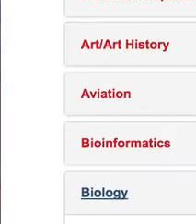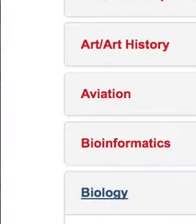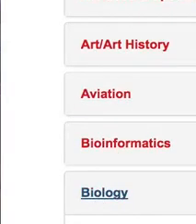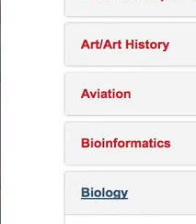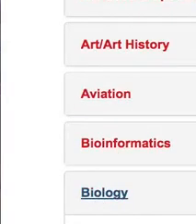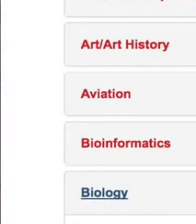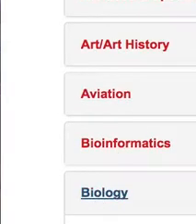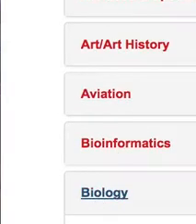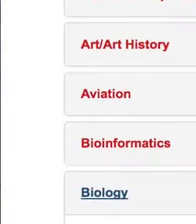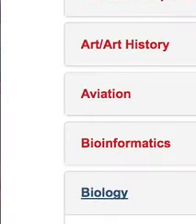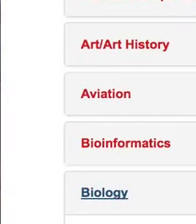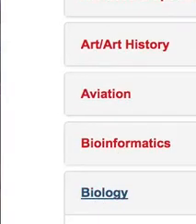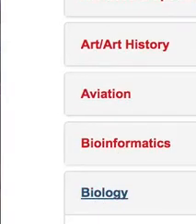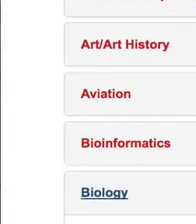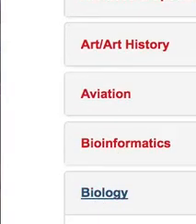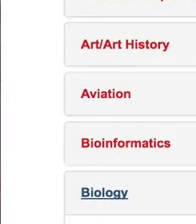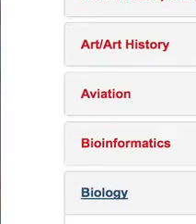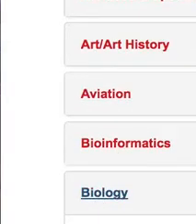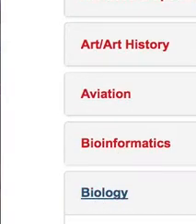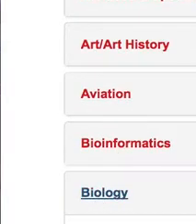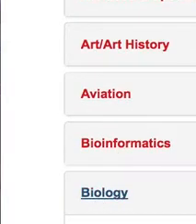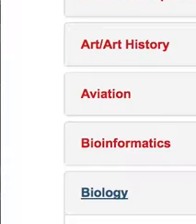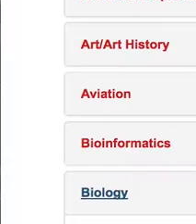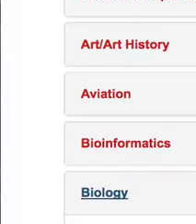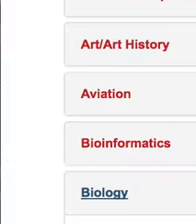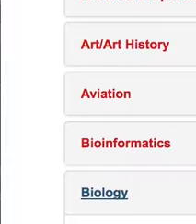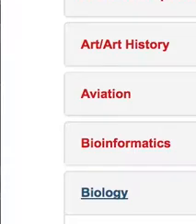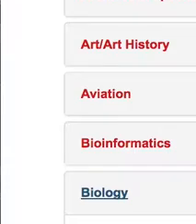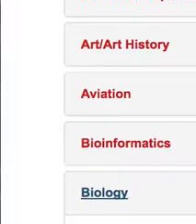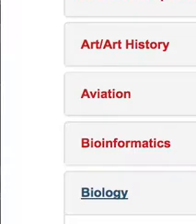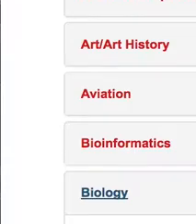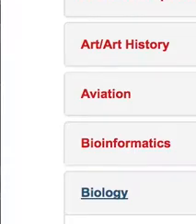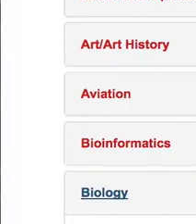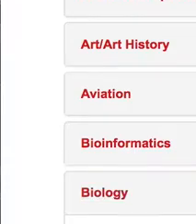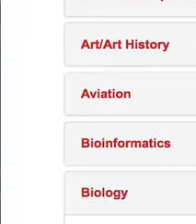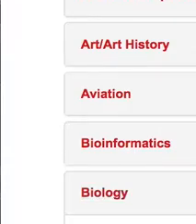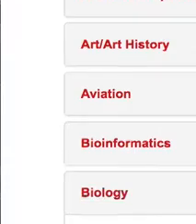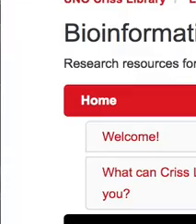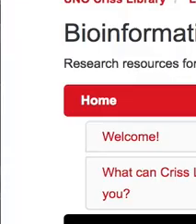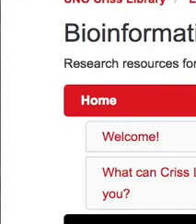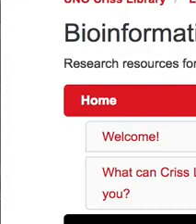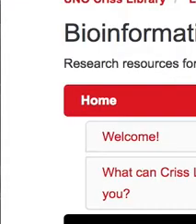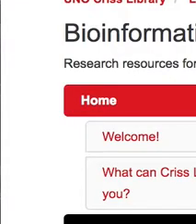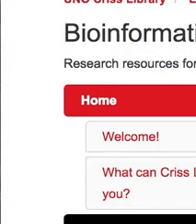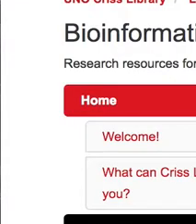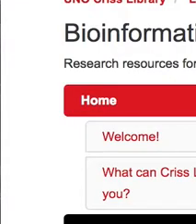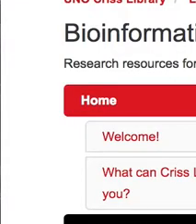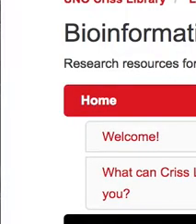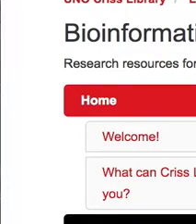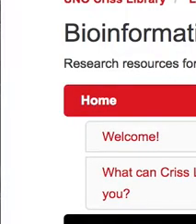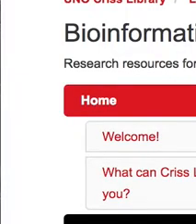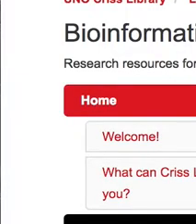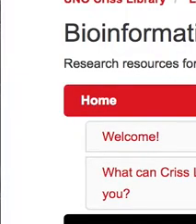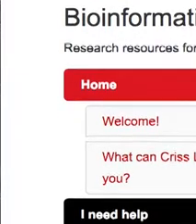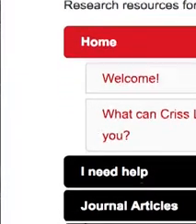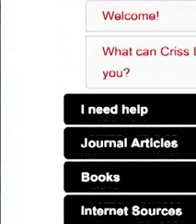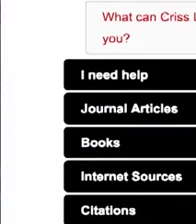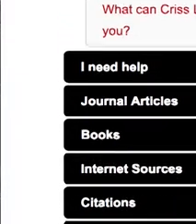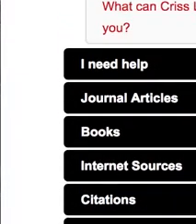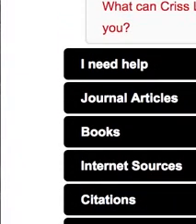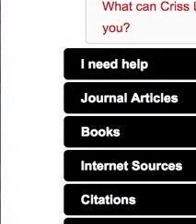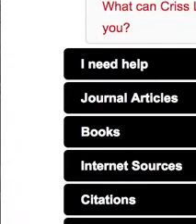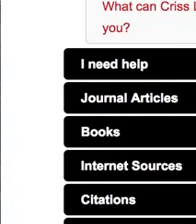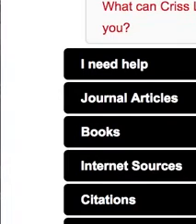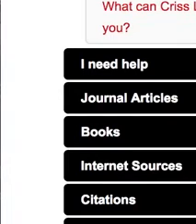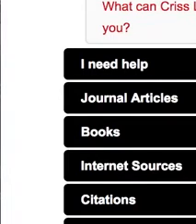Um, so for instance, um, you know, if we go to bioinformatics, uh, this is our STEM